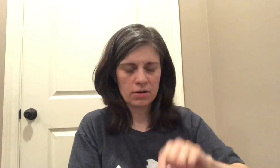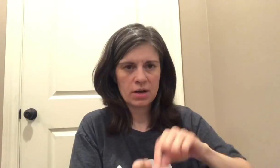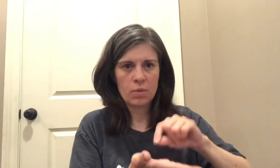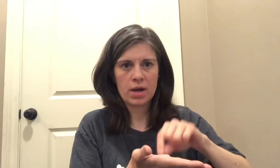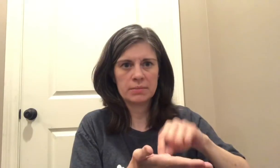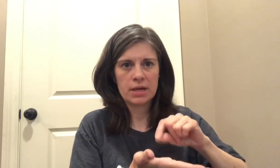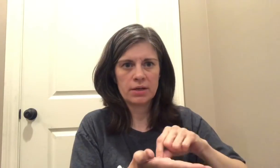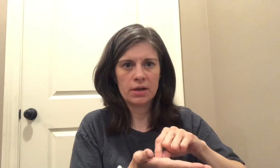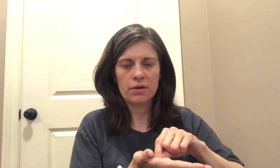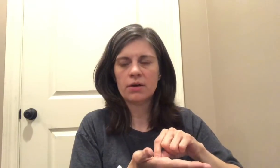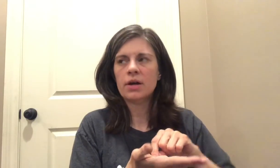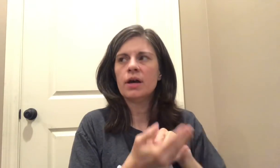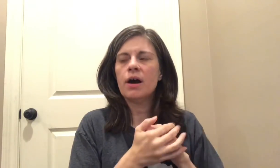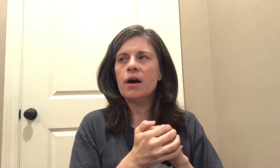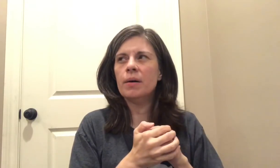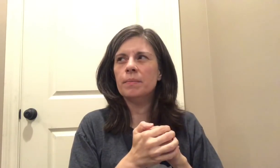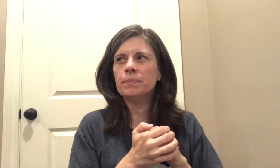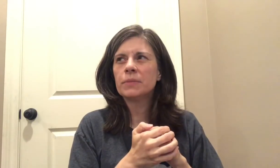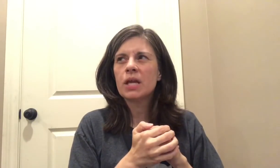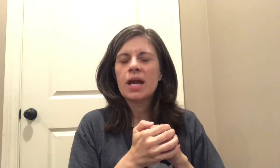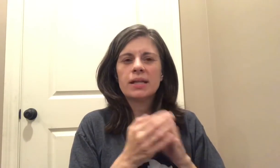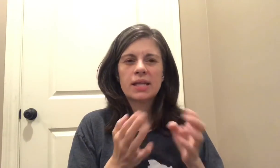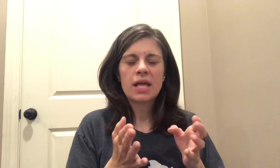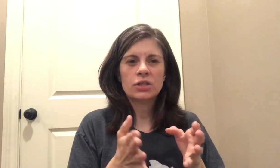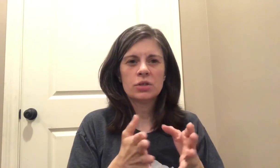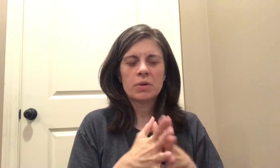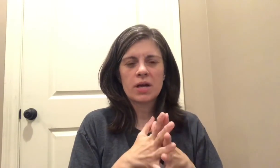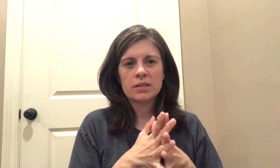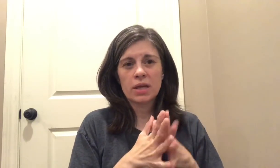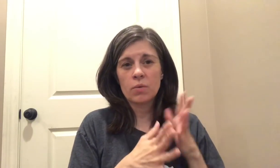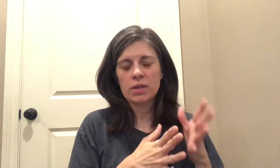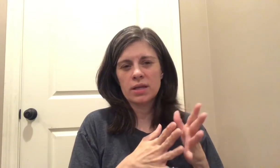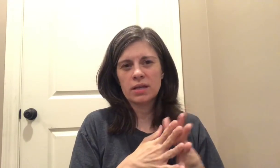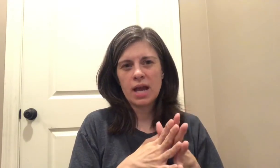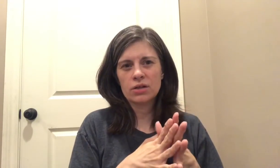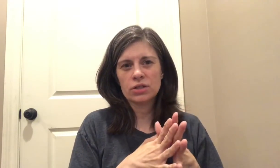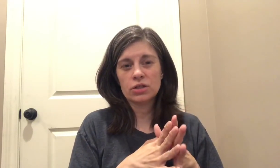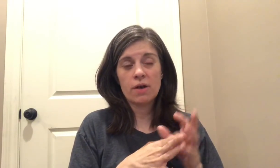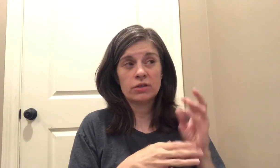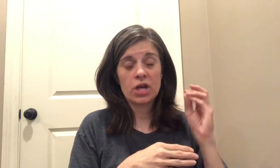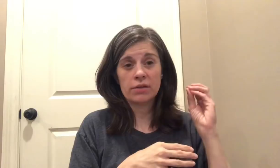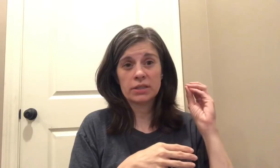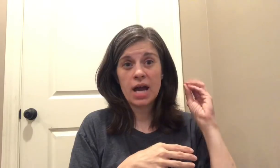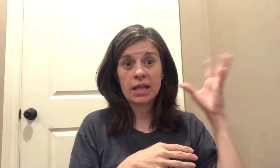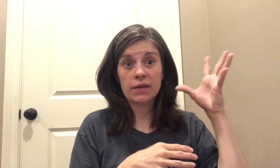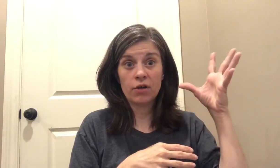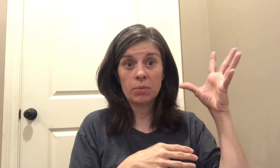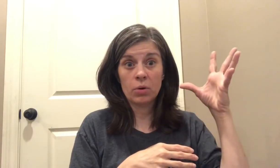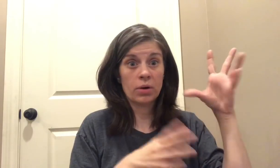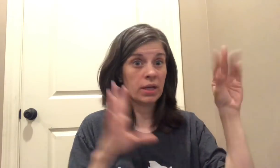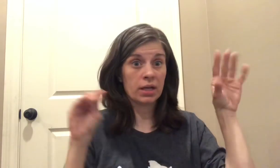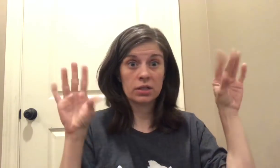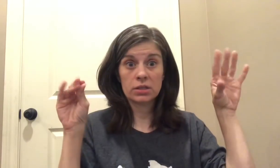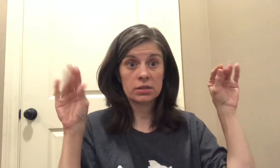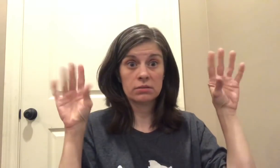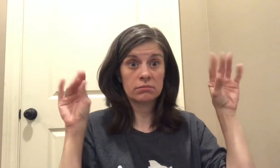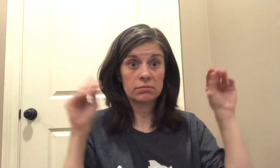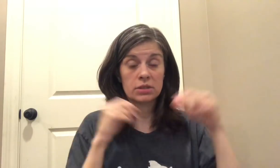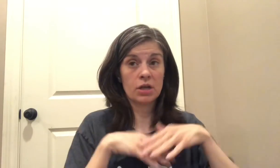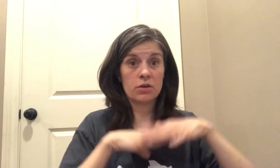and what comes out here um and I say that too because like one of the indicators is you have a child that's highly verbal and that can just tell